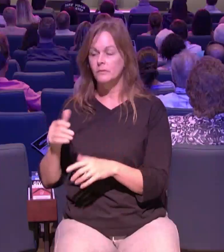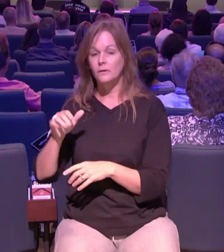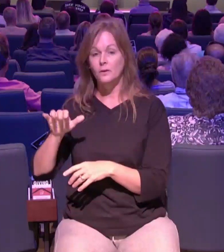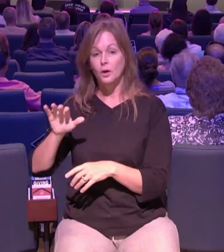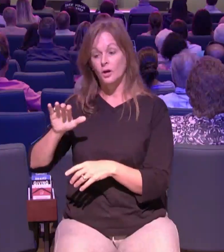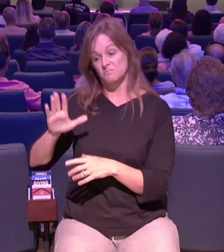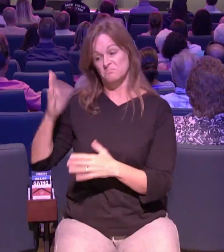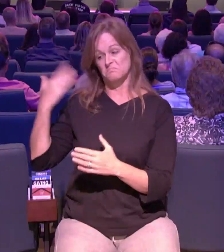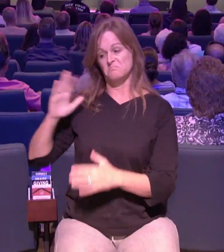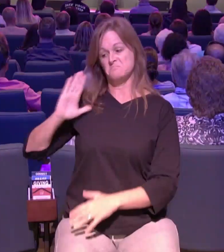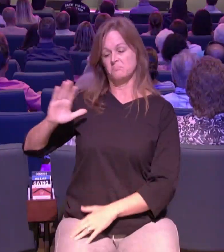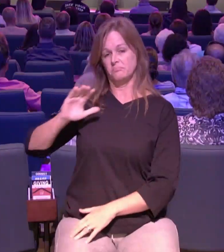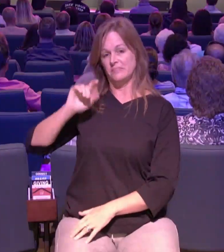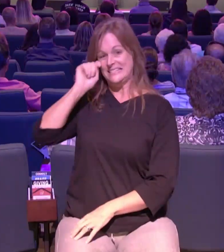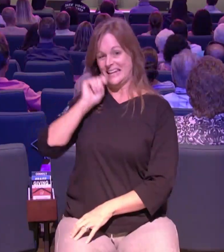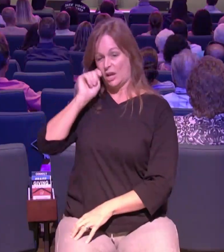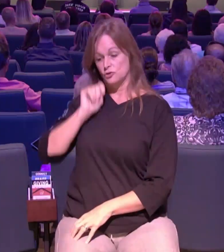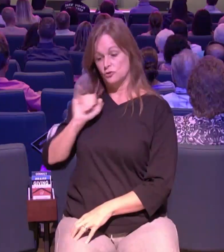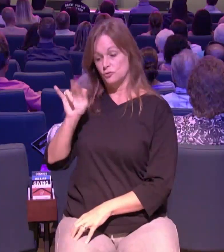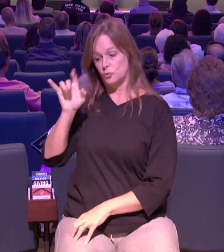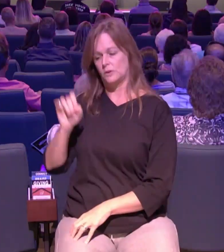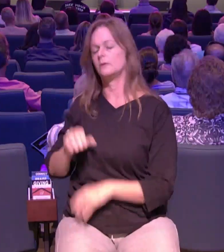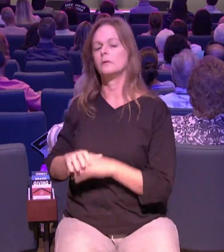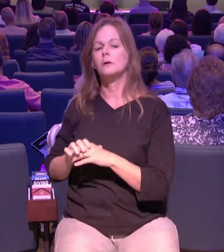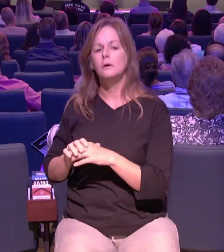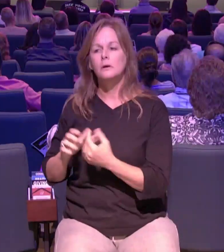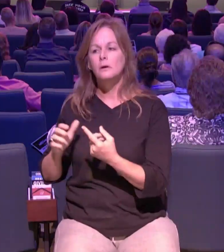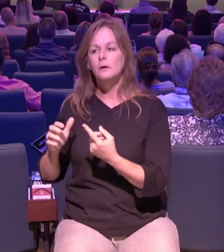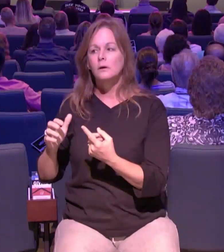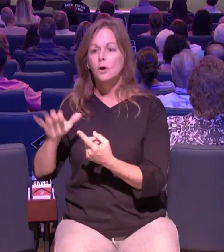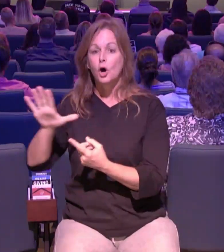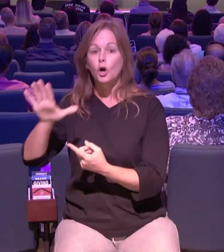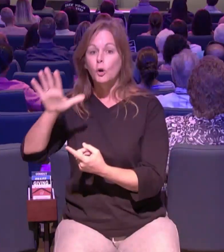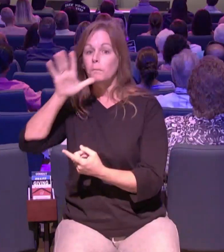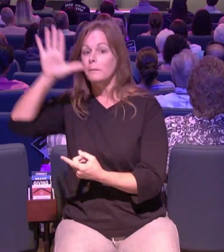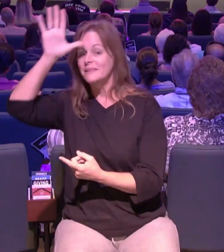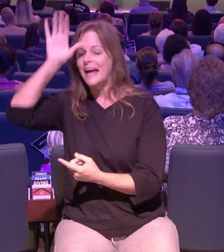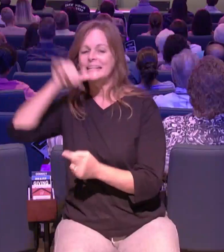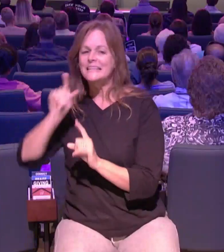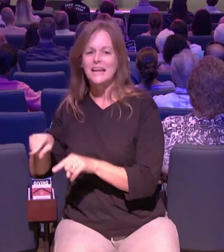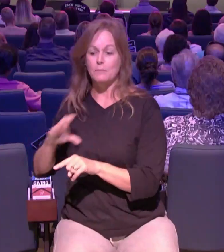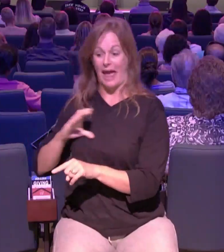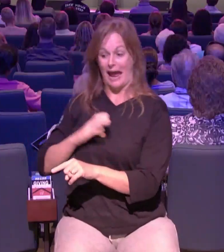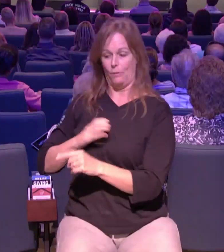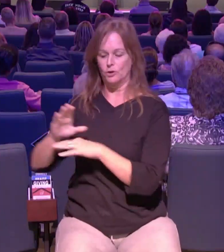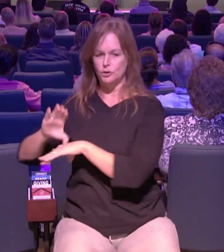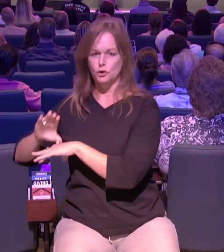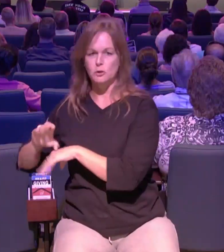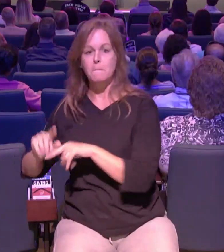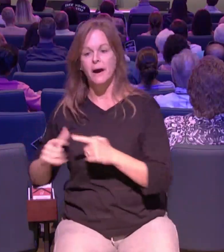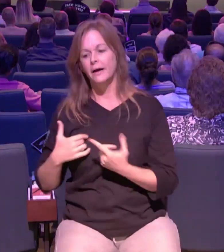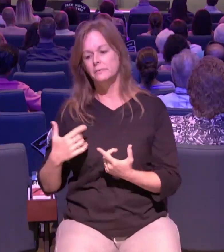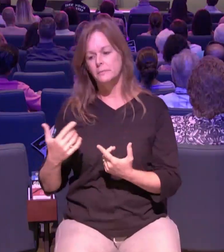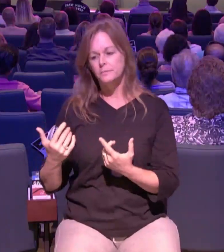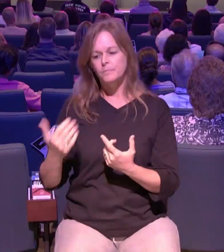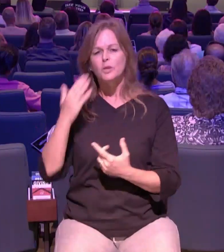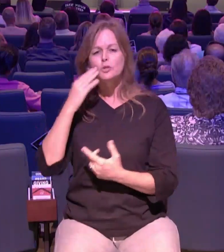church and but there was a youth worker a volunteer in our youth ministry where julie and i were attending and her name was carrie